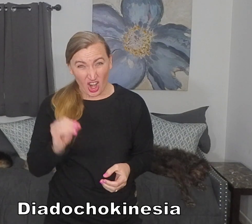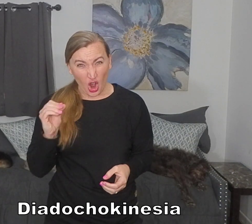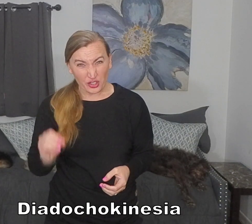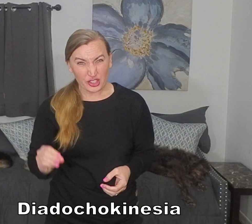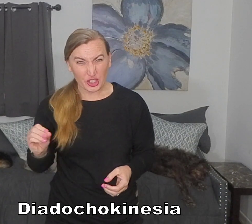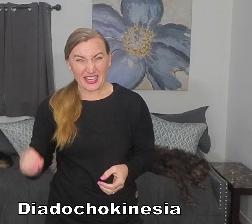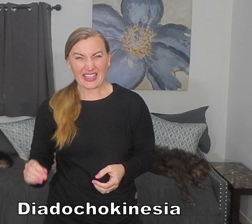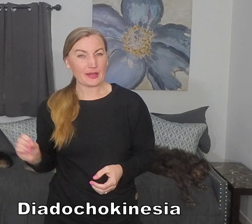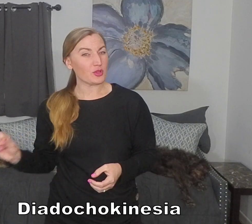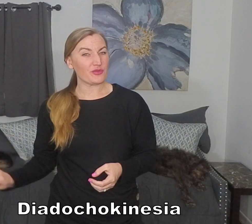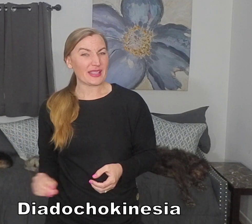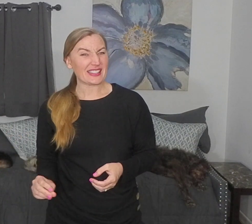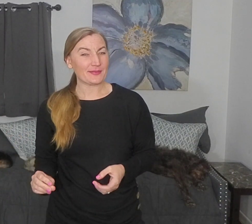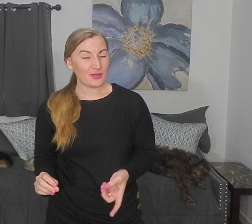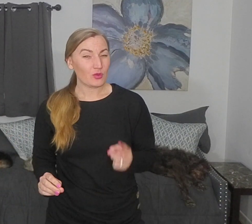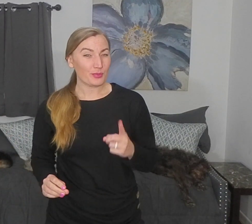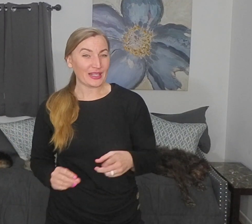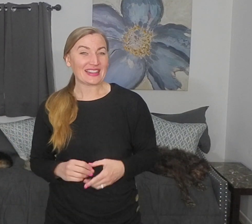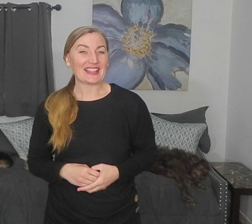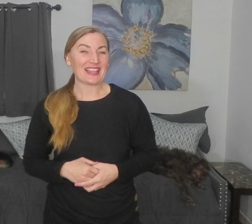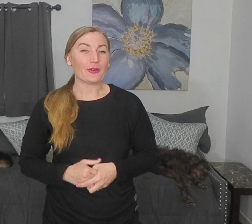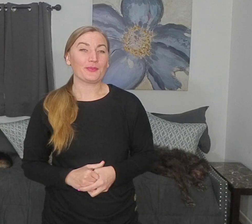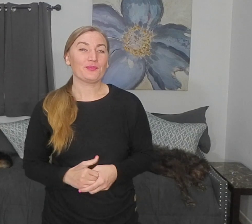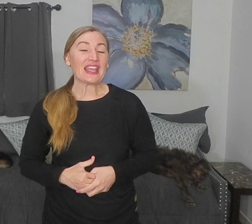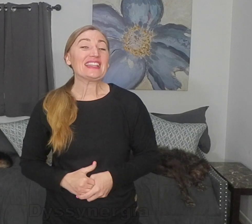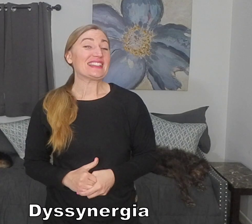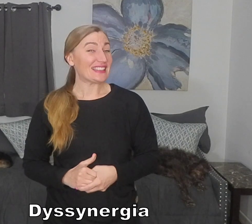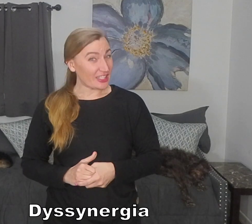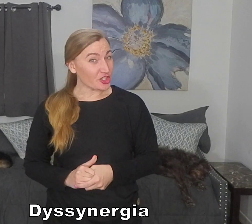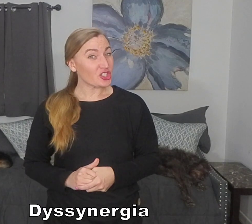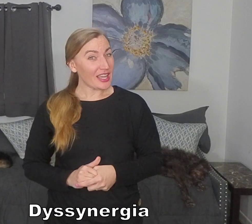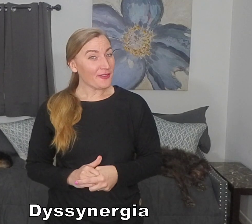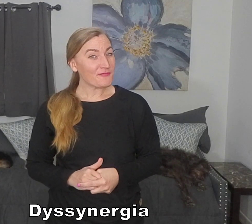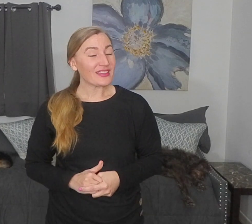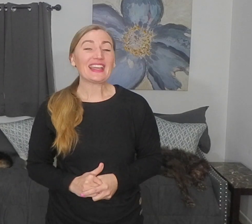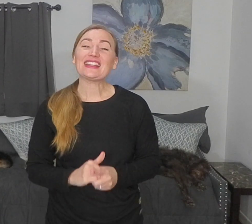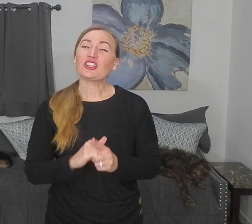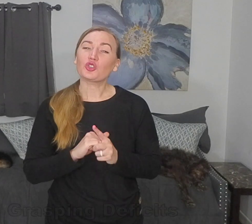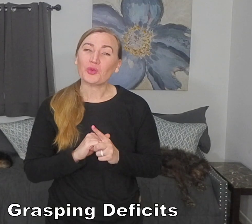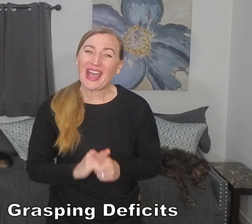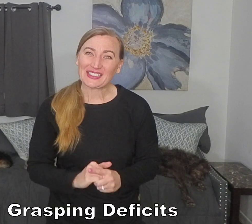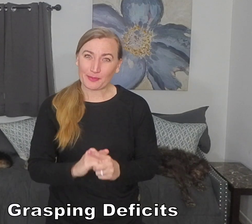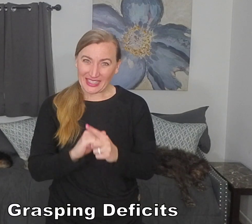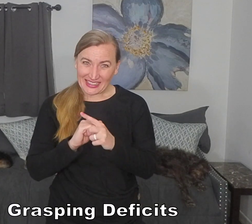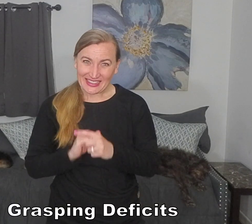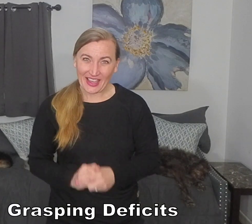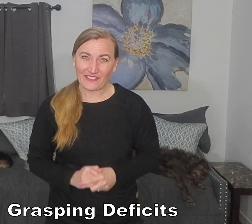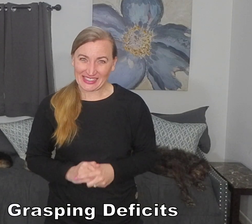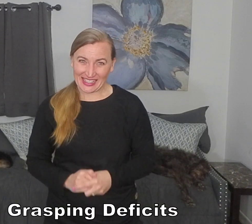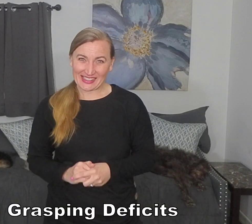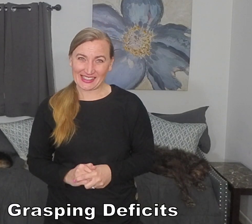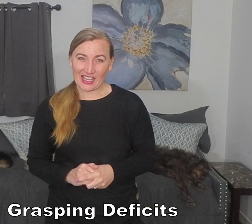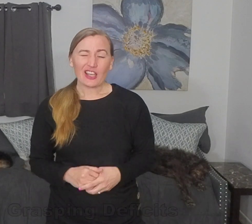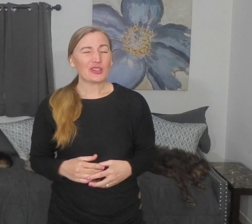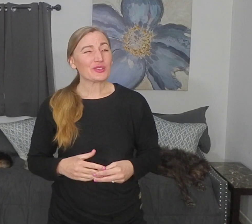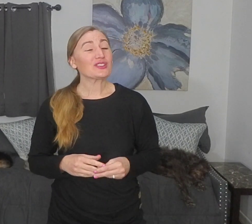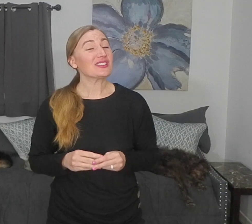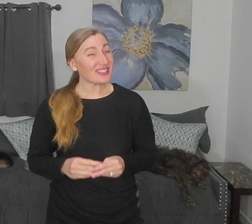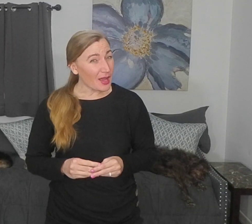alternating movements. We'll break that down. Dysynergia, and then grasping deficits. Those are some